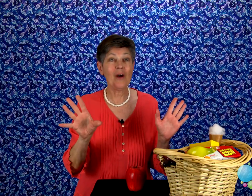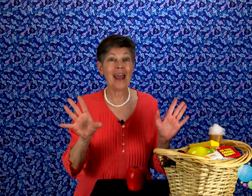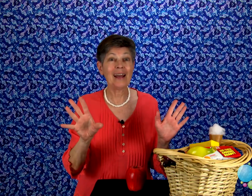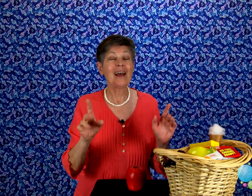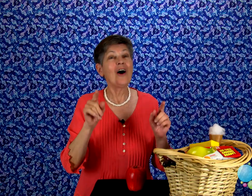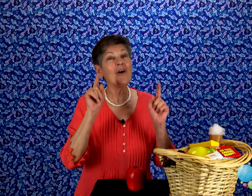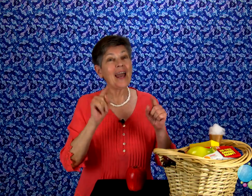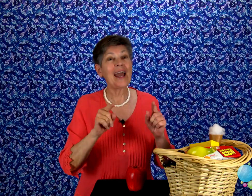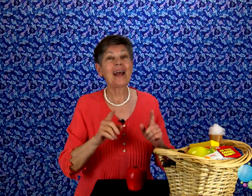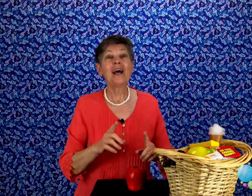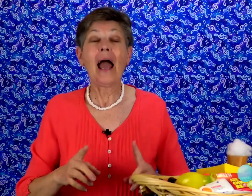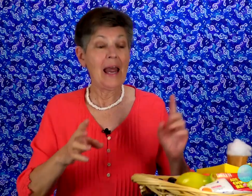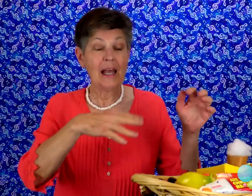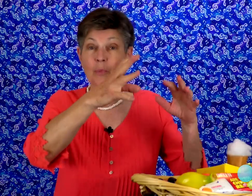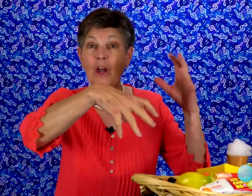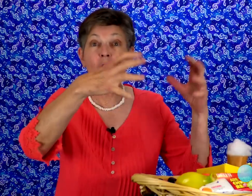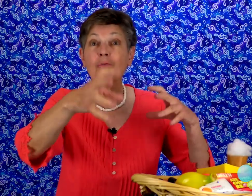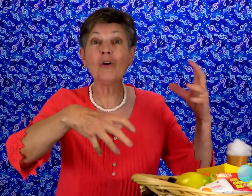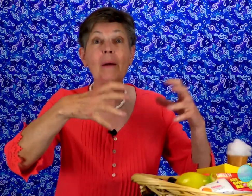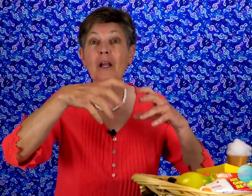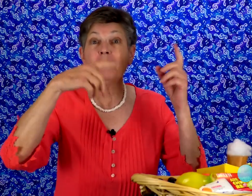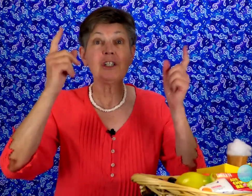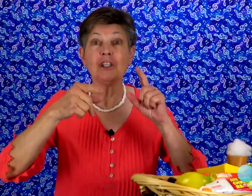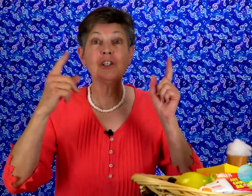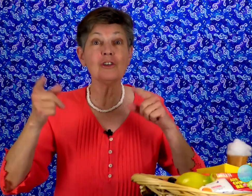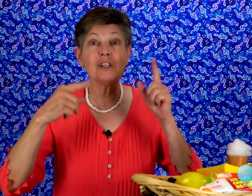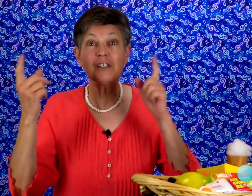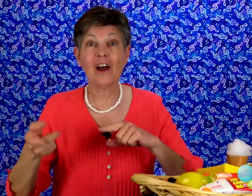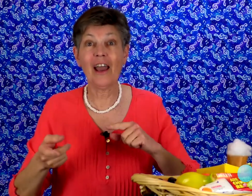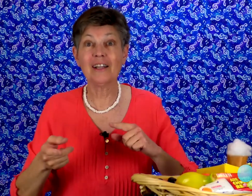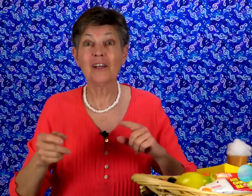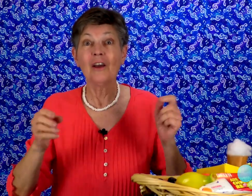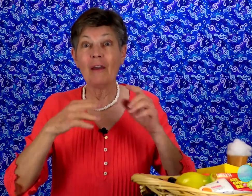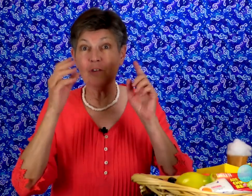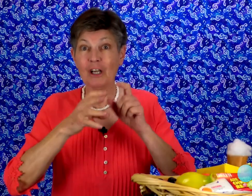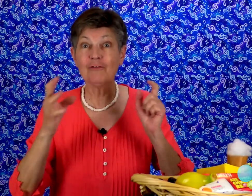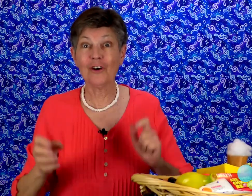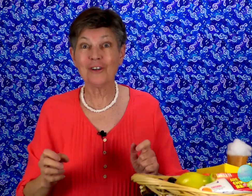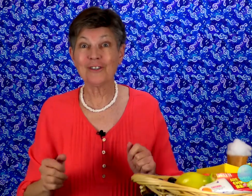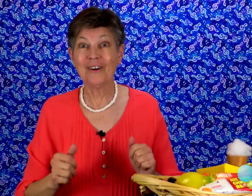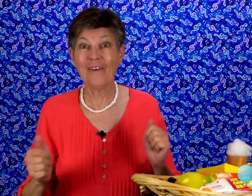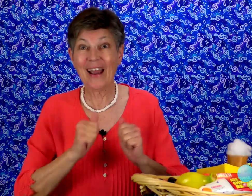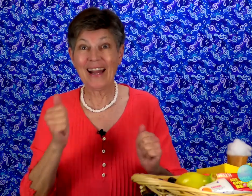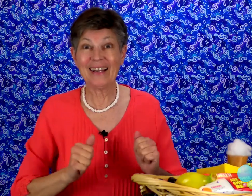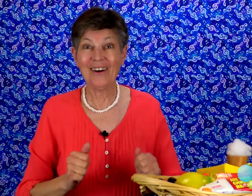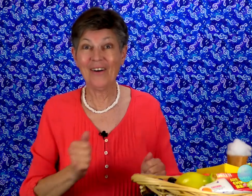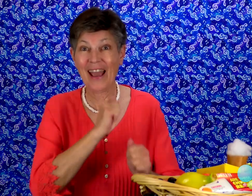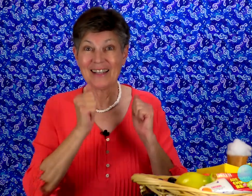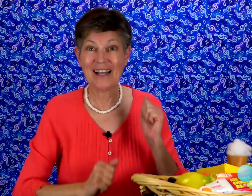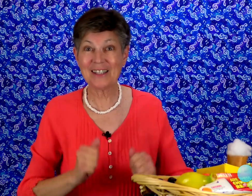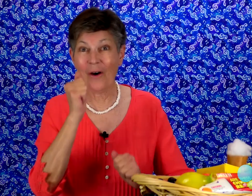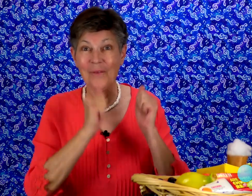right? Okay and as we go through I'm going to be teaching you the signs for each verse. Alright? Okay, let's go.